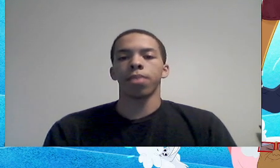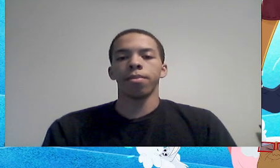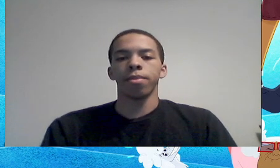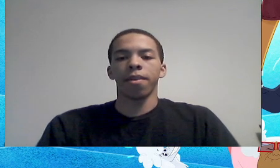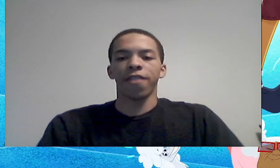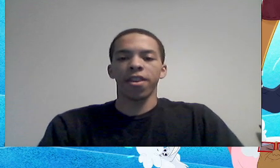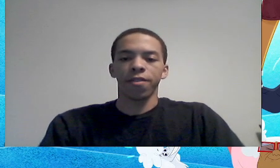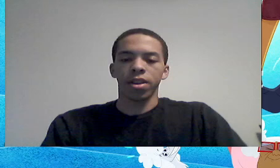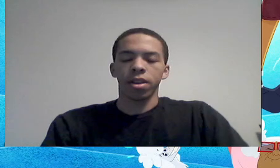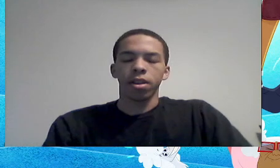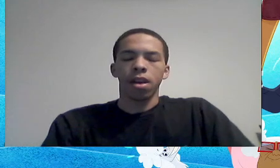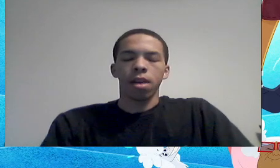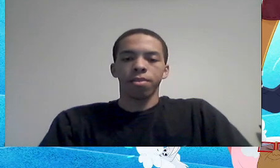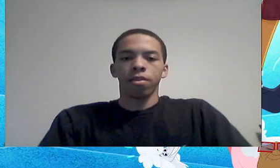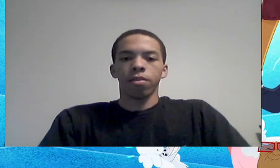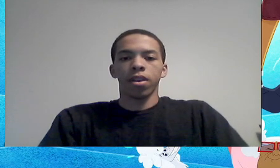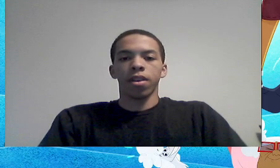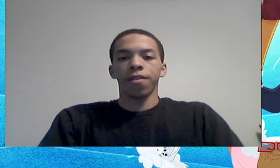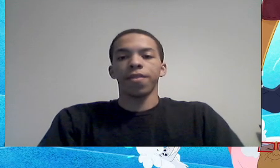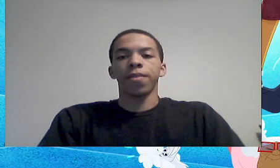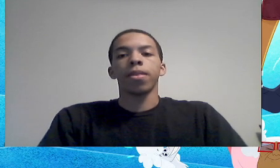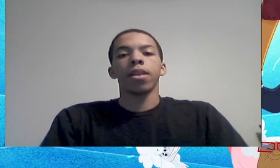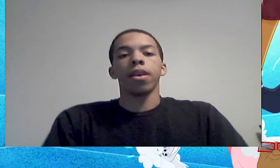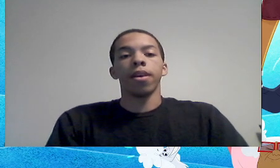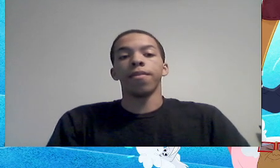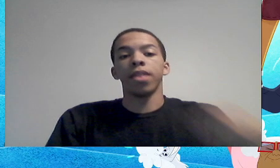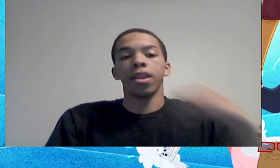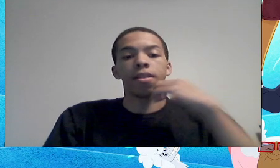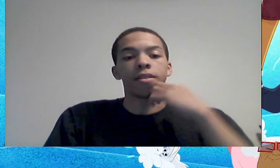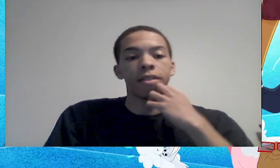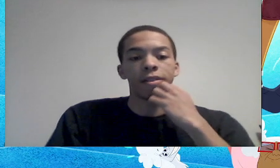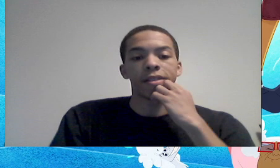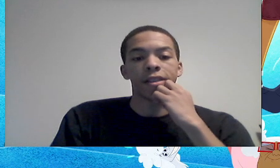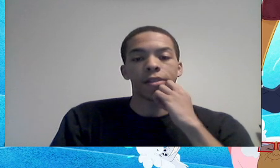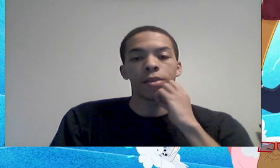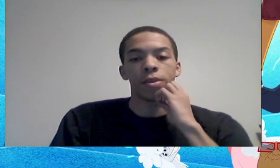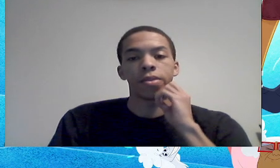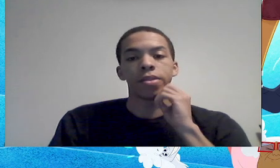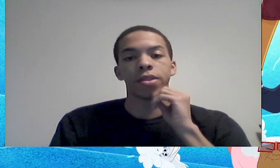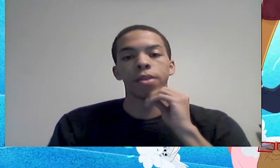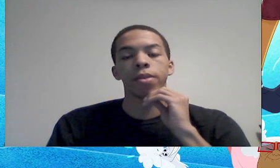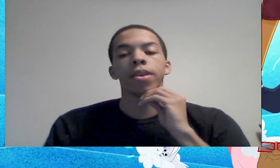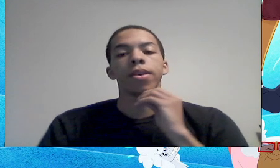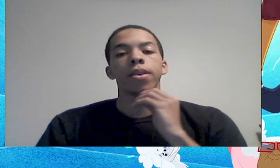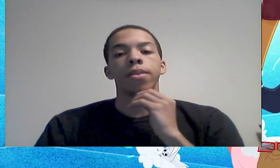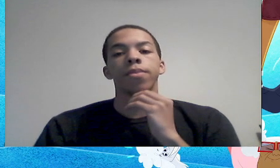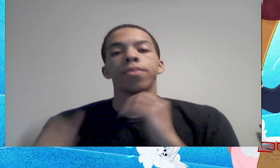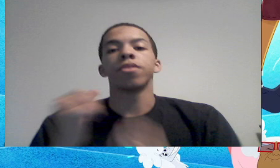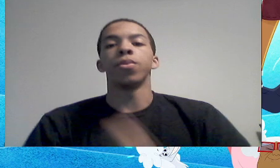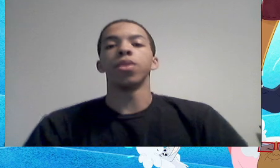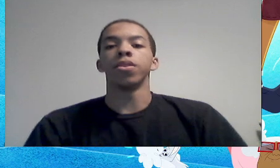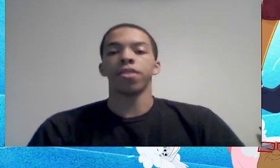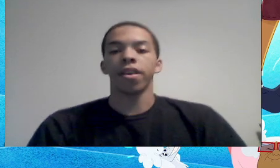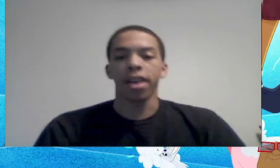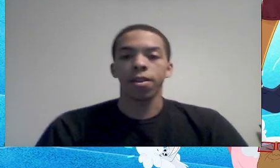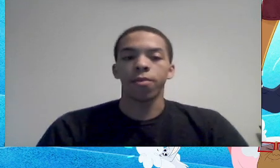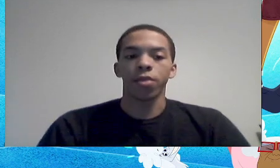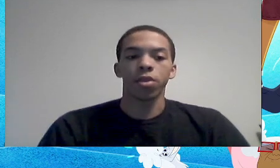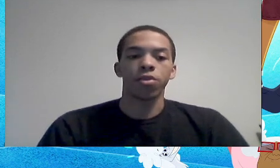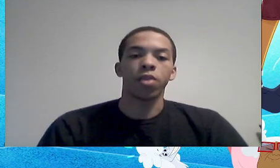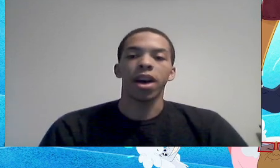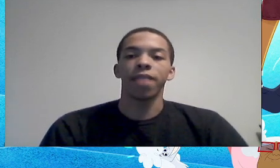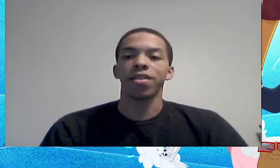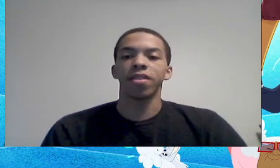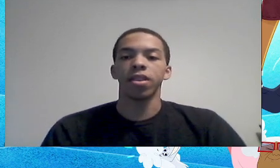most, and probably my favorite episode of the series as a whole. So, spoilers ahead